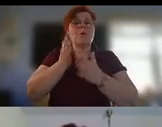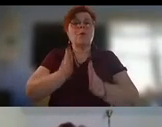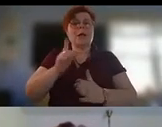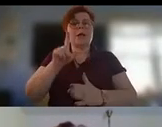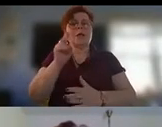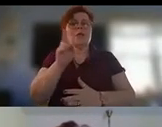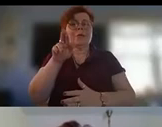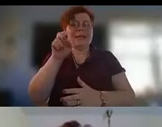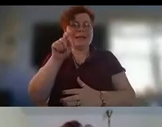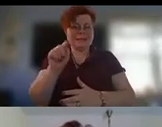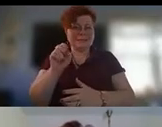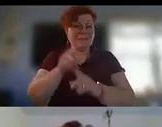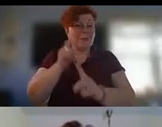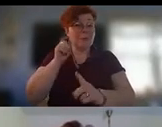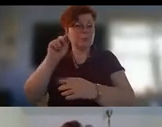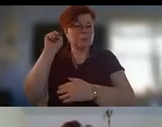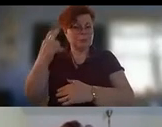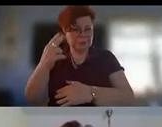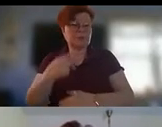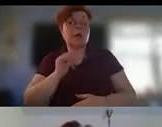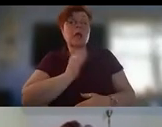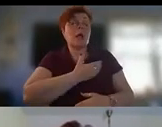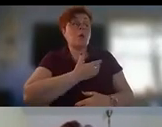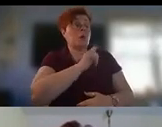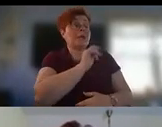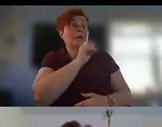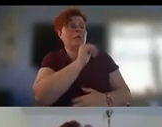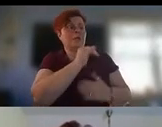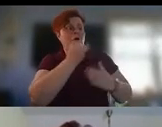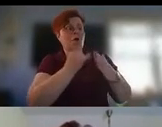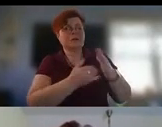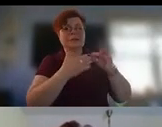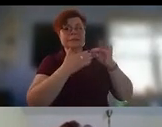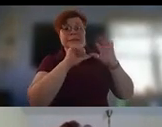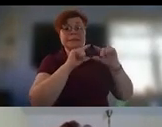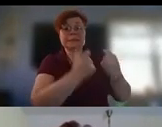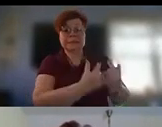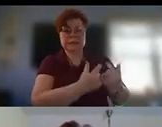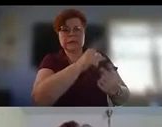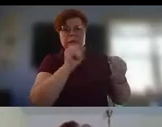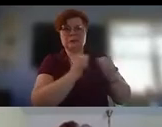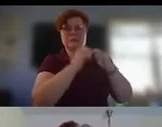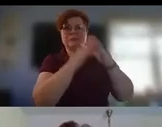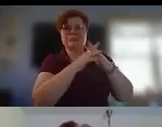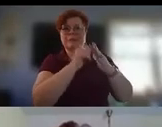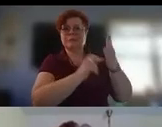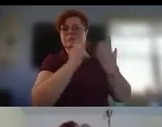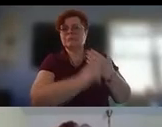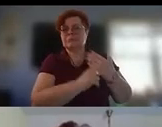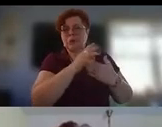our literary arts guild who has put this program together and does so much during the year with so many literary